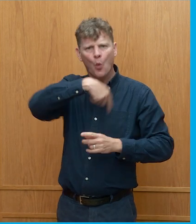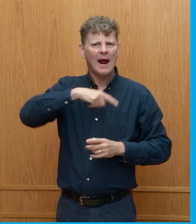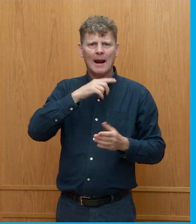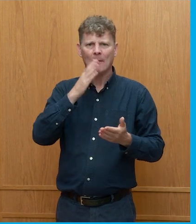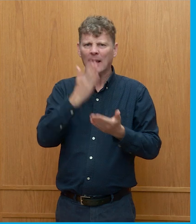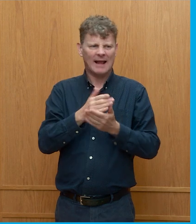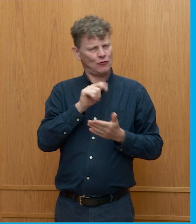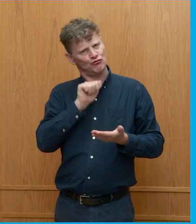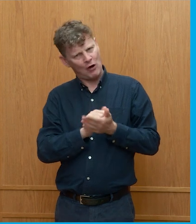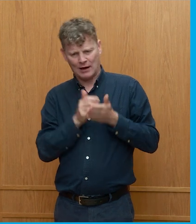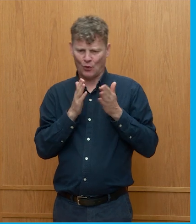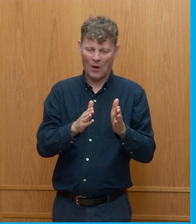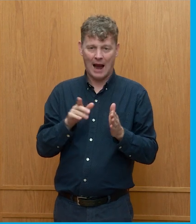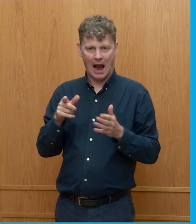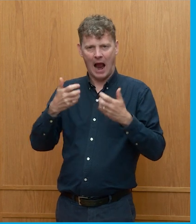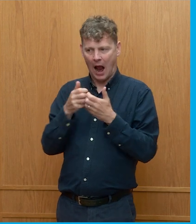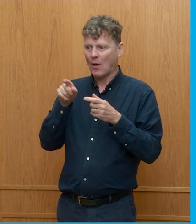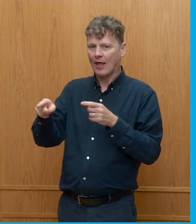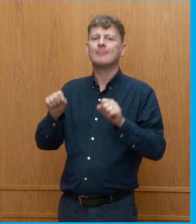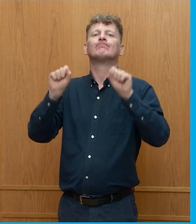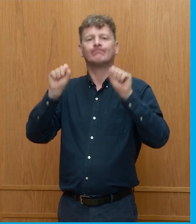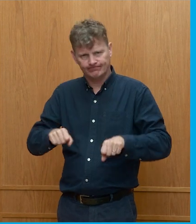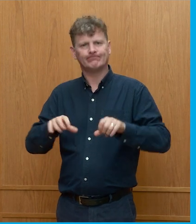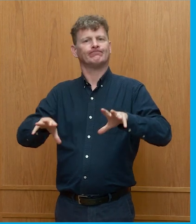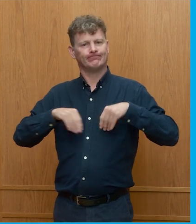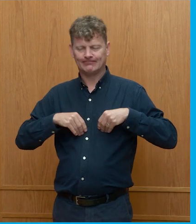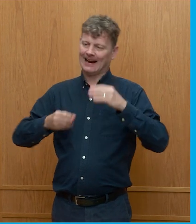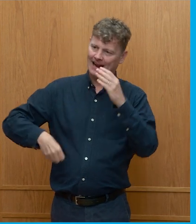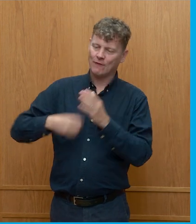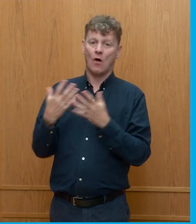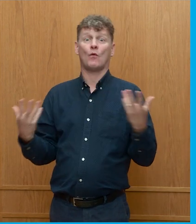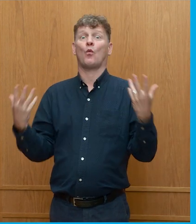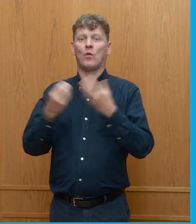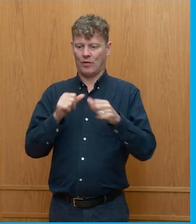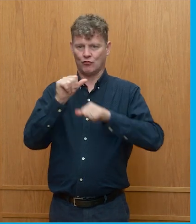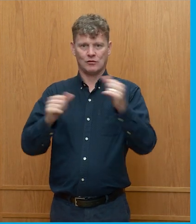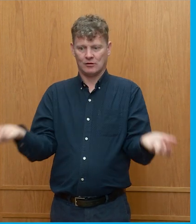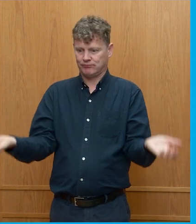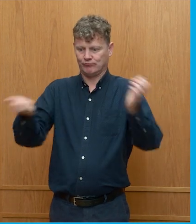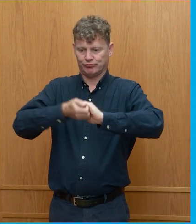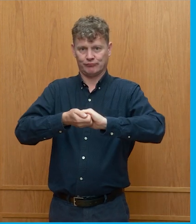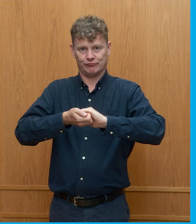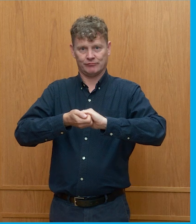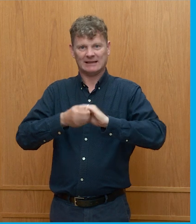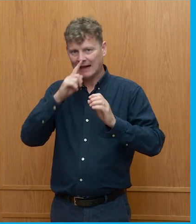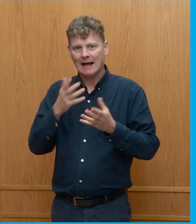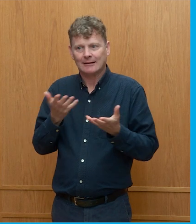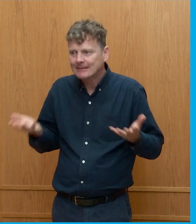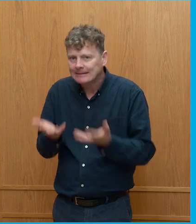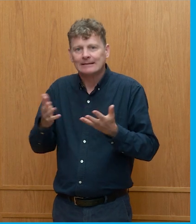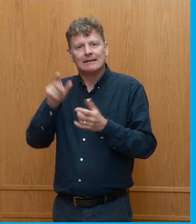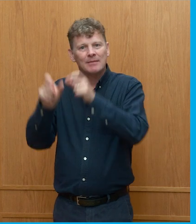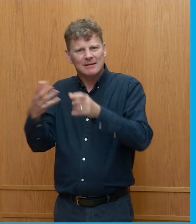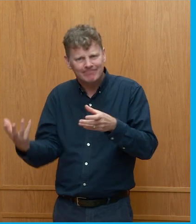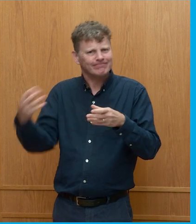right thing to do, and evolve with that process? So if we see improvements, we can actually stimulate people. And if you look at, for example,